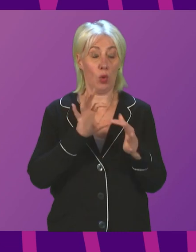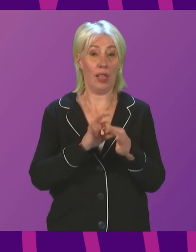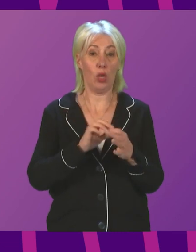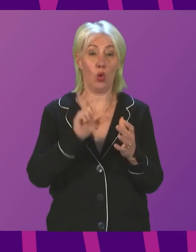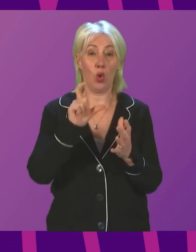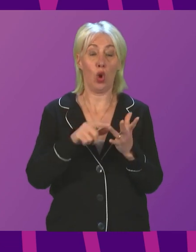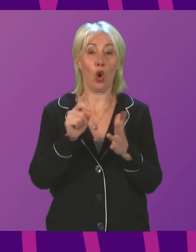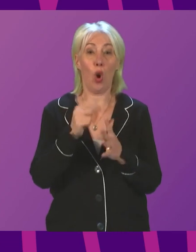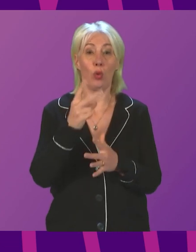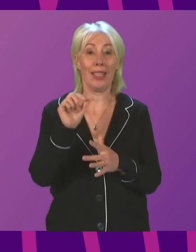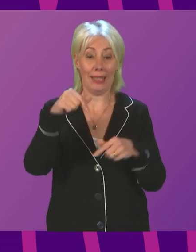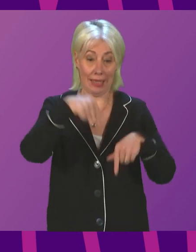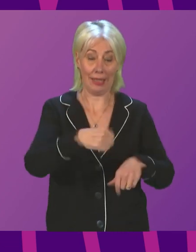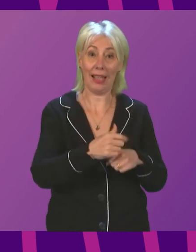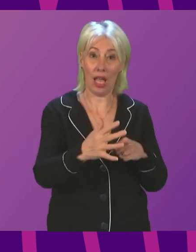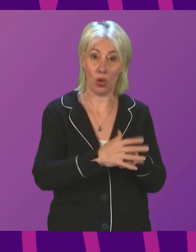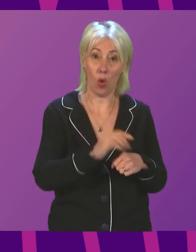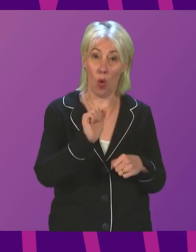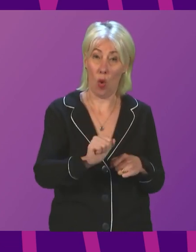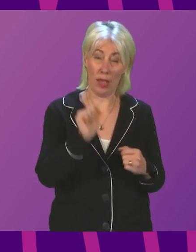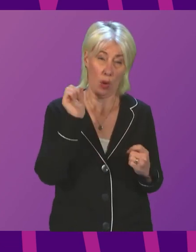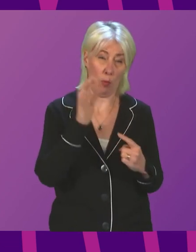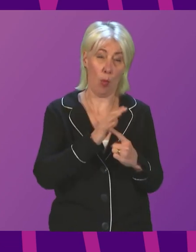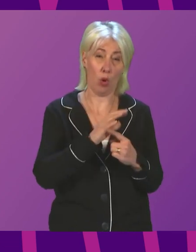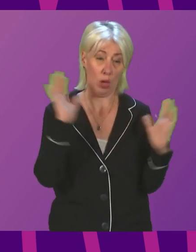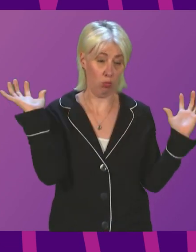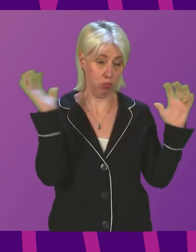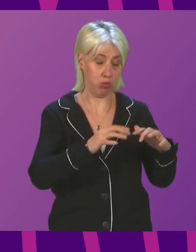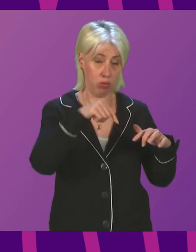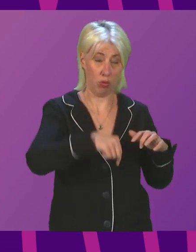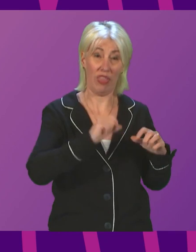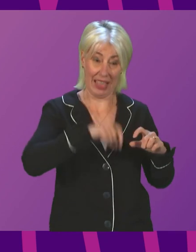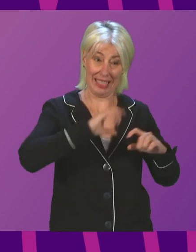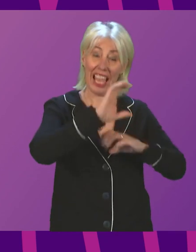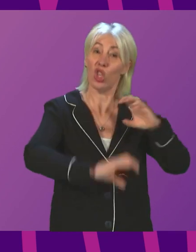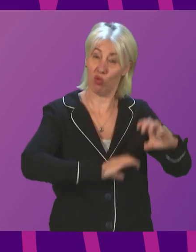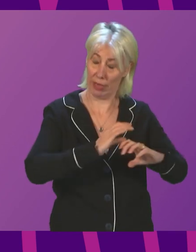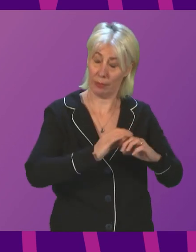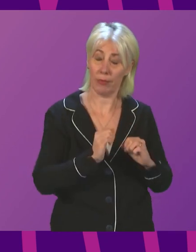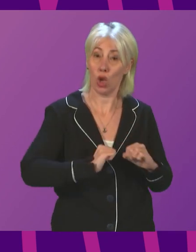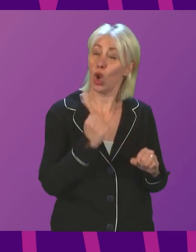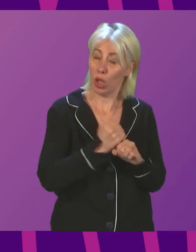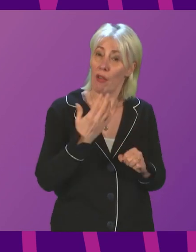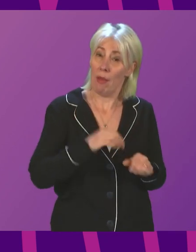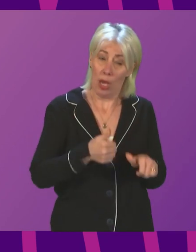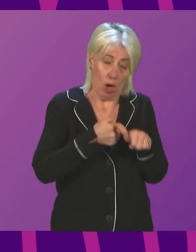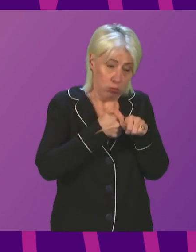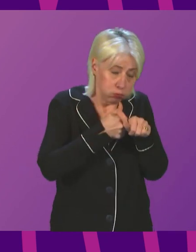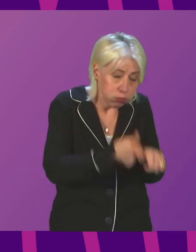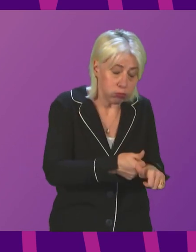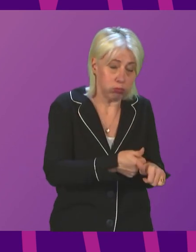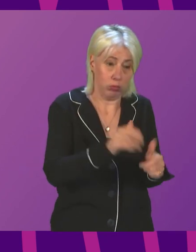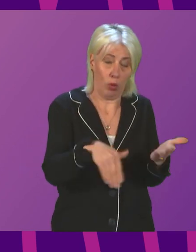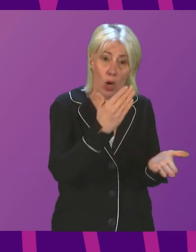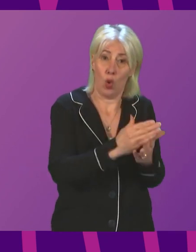summit is one of the most important gatherings of the most important so far. The Scottish Government has been doing everything we can to help make it